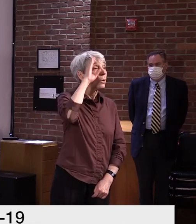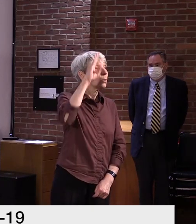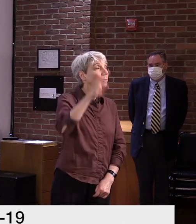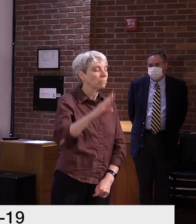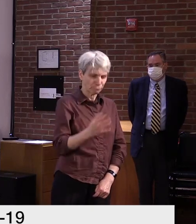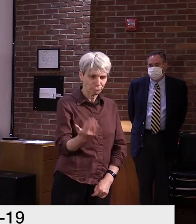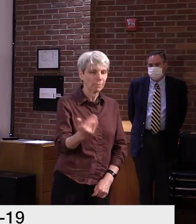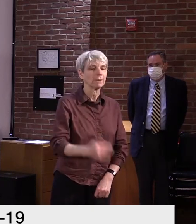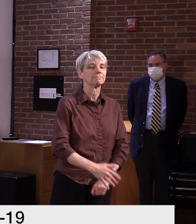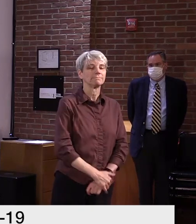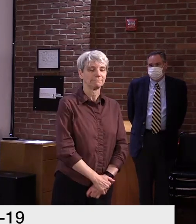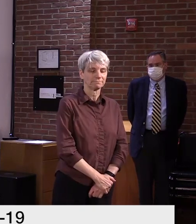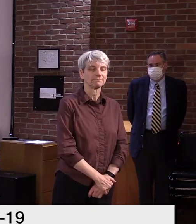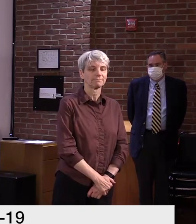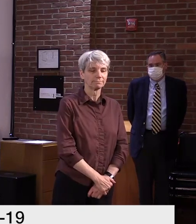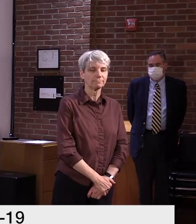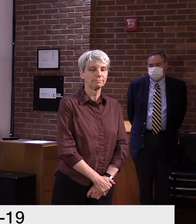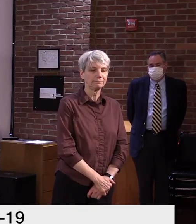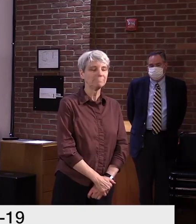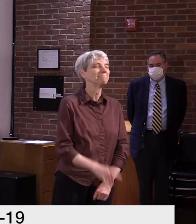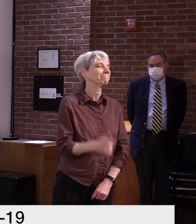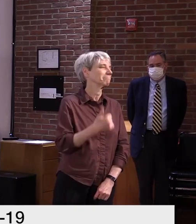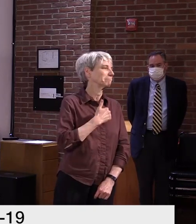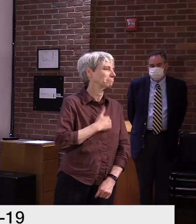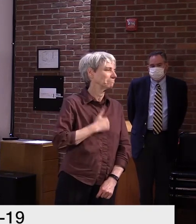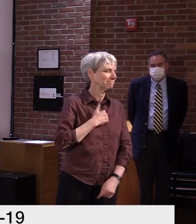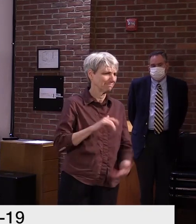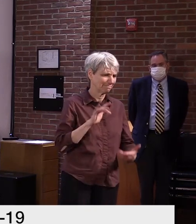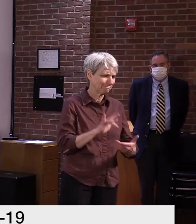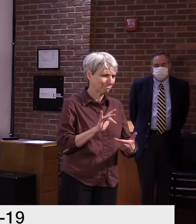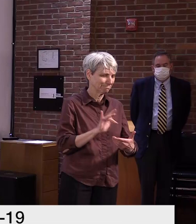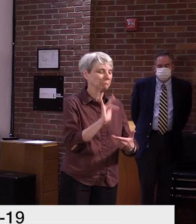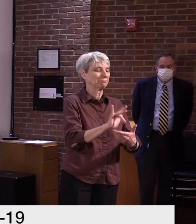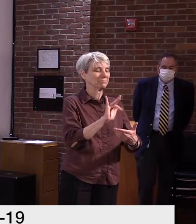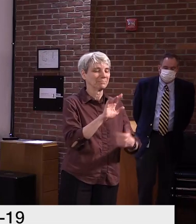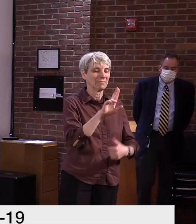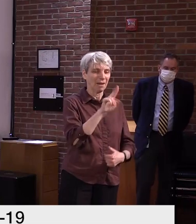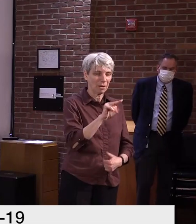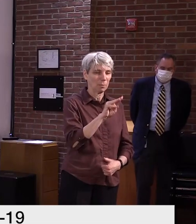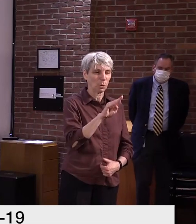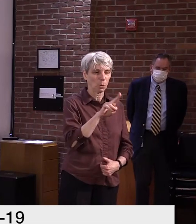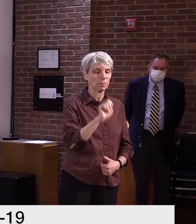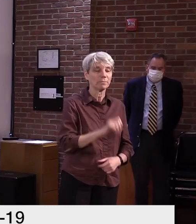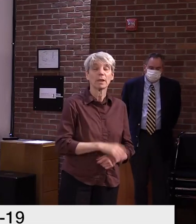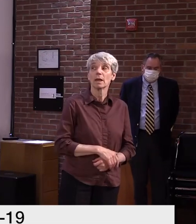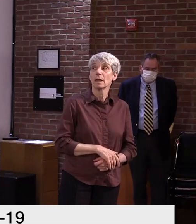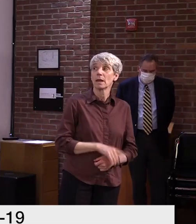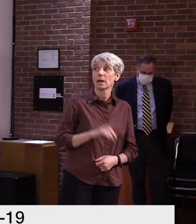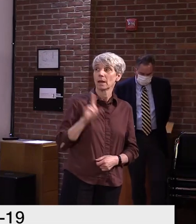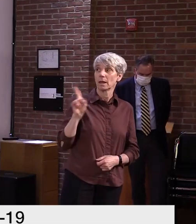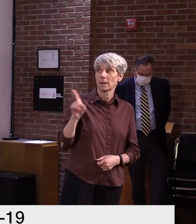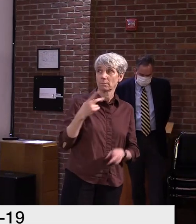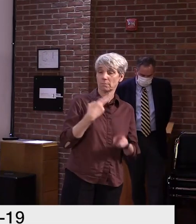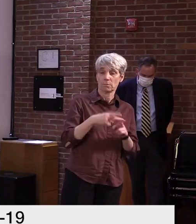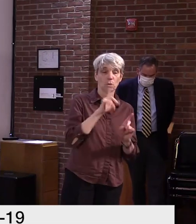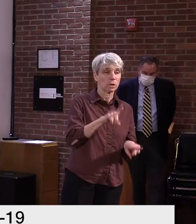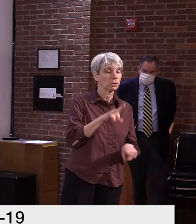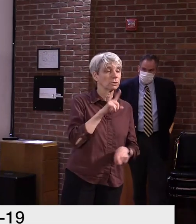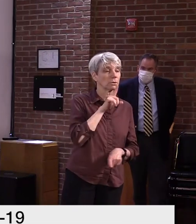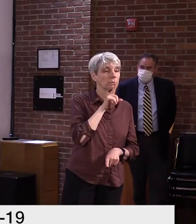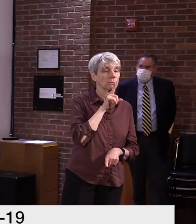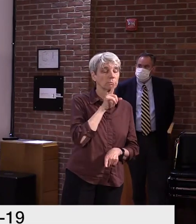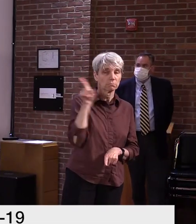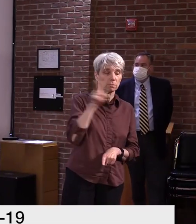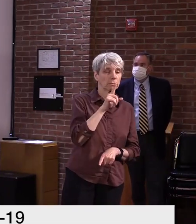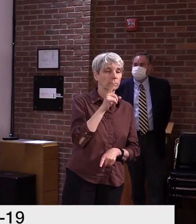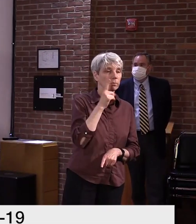Uh, go ahead, Courtney. Hi, sorry. wasn't sure if I was on there. Um, just a quick question for Dr. Levine. Um, I know you had acknowledged in the past